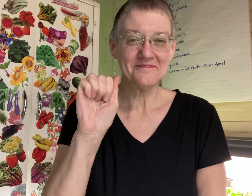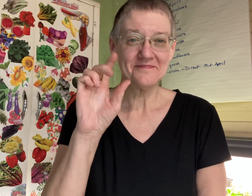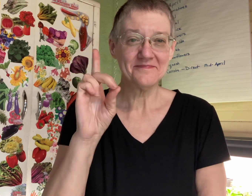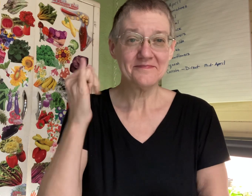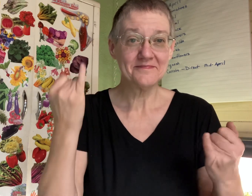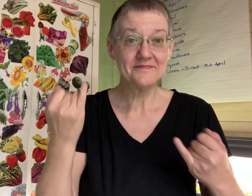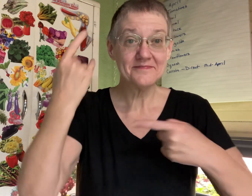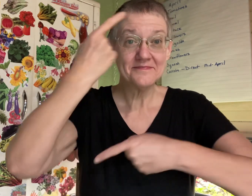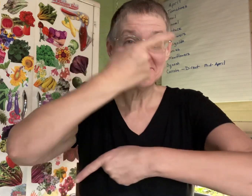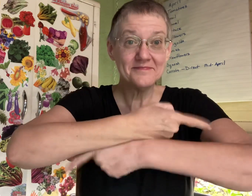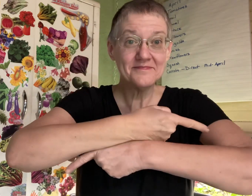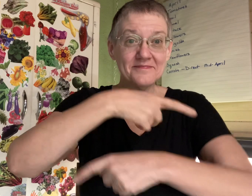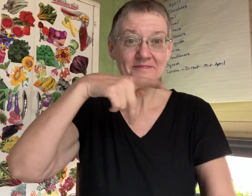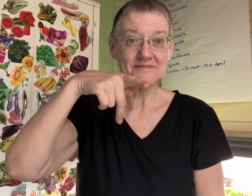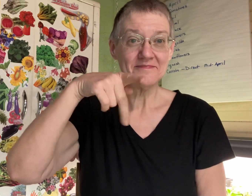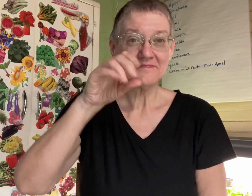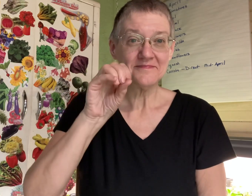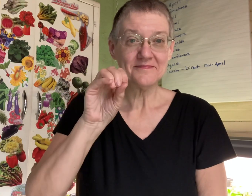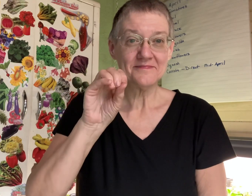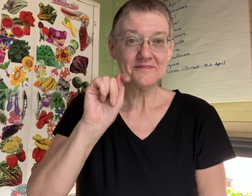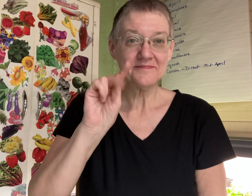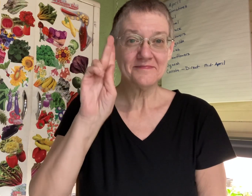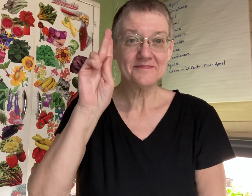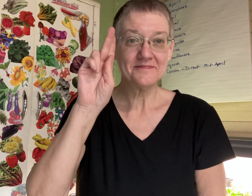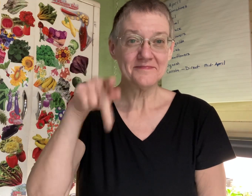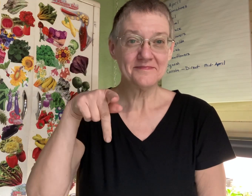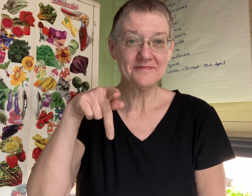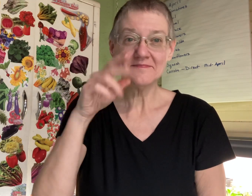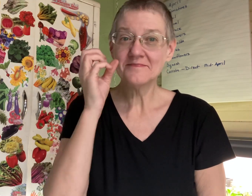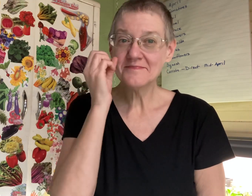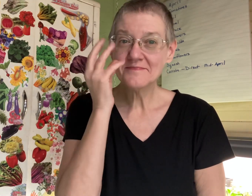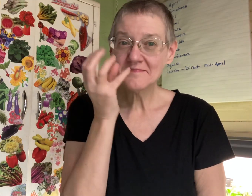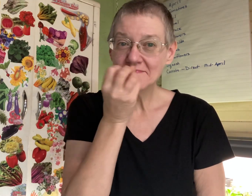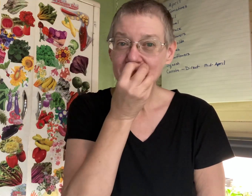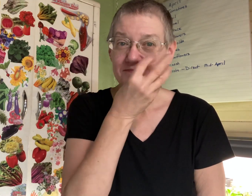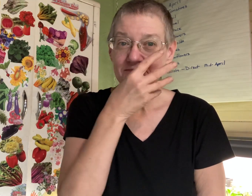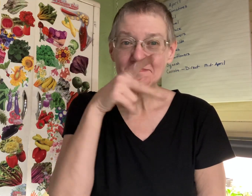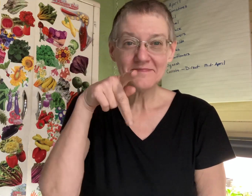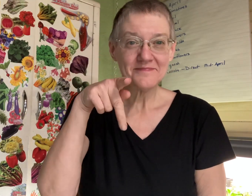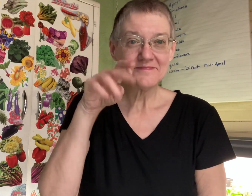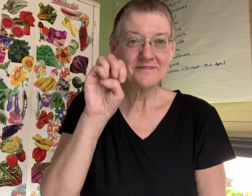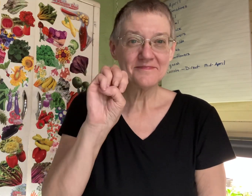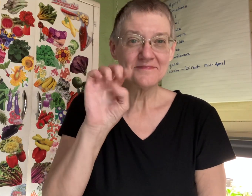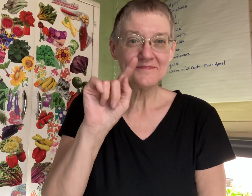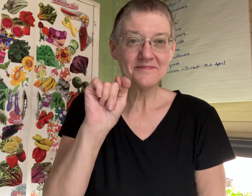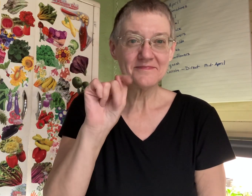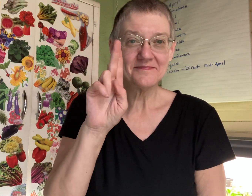today we're going to pot up petunias